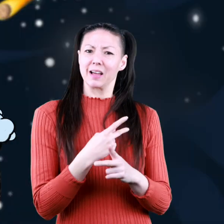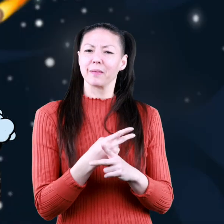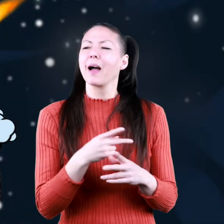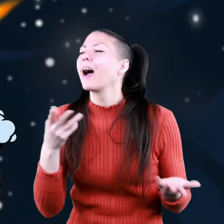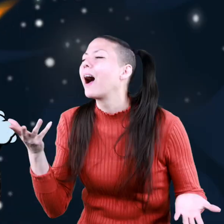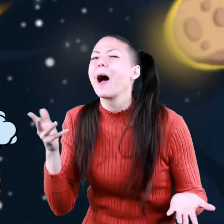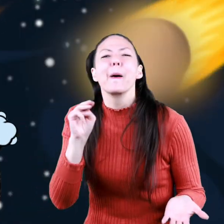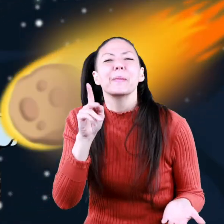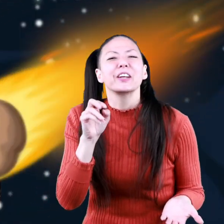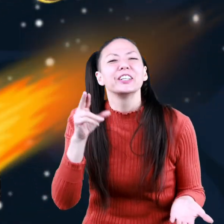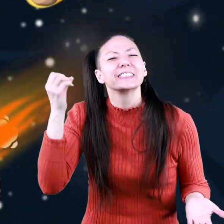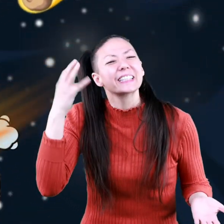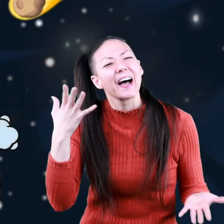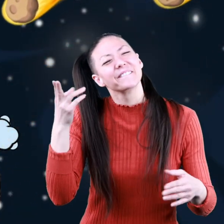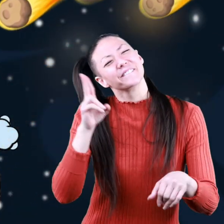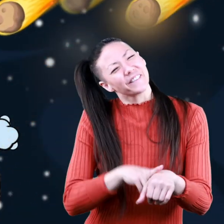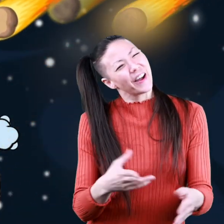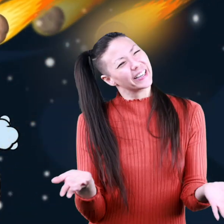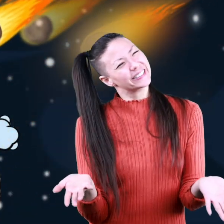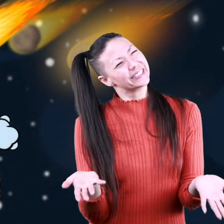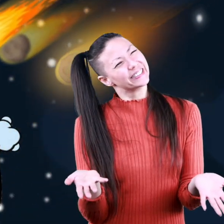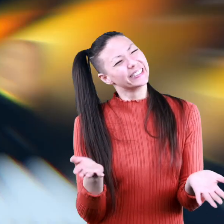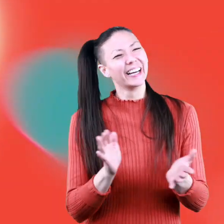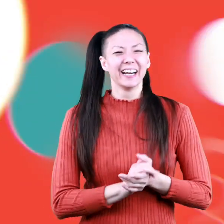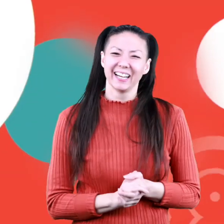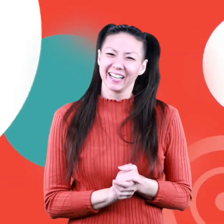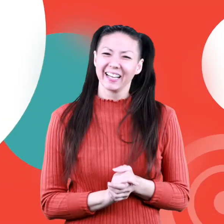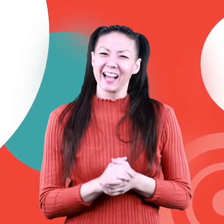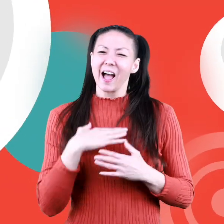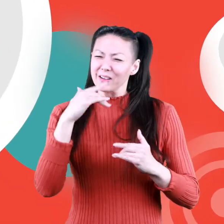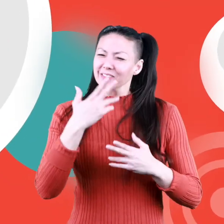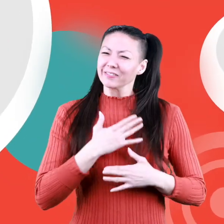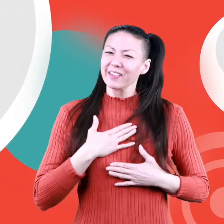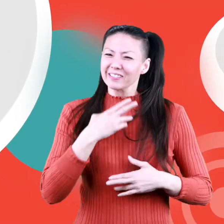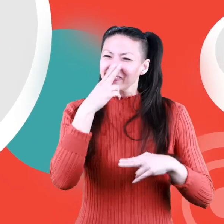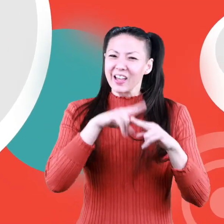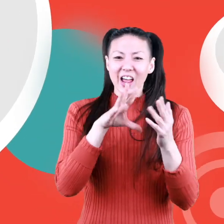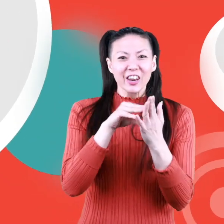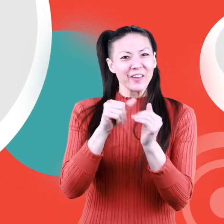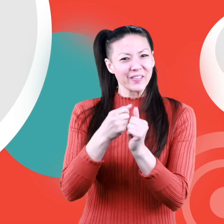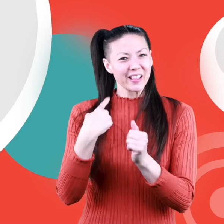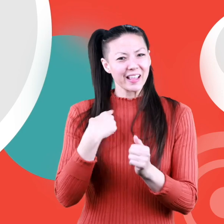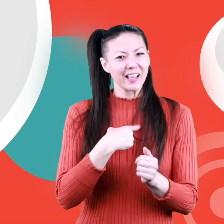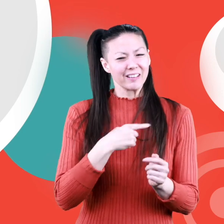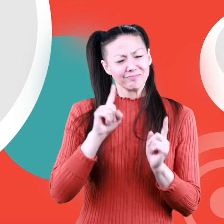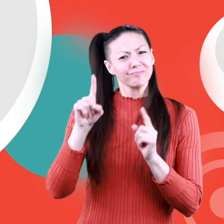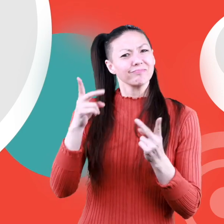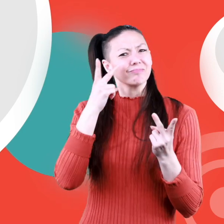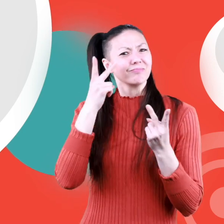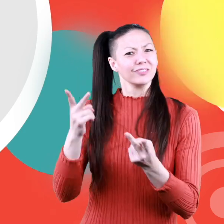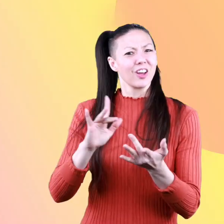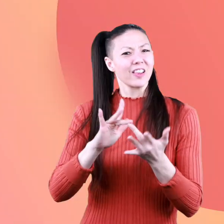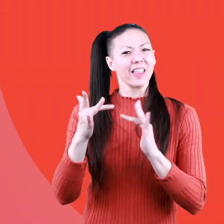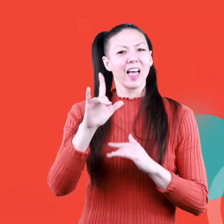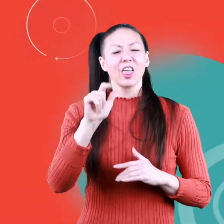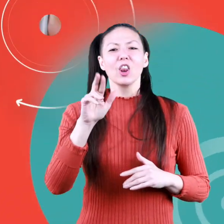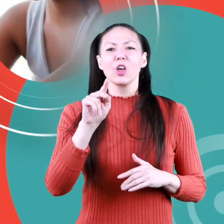A meteor shower, of course. Hope you had fun learning with us. Visit us at learnbright